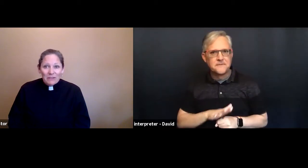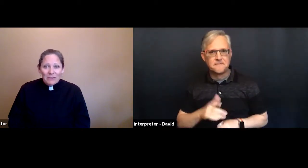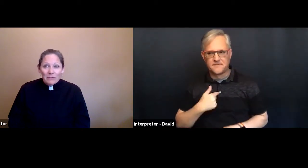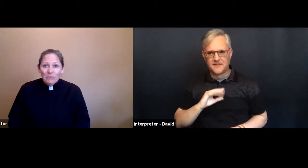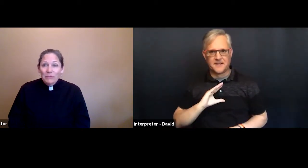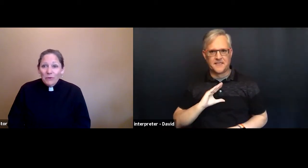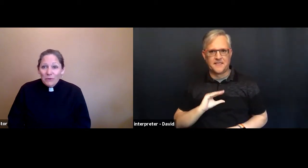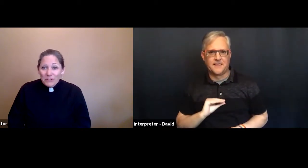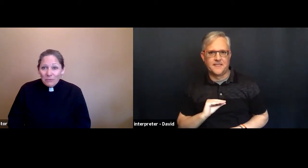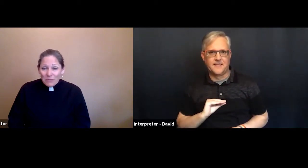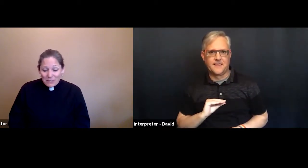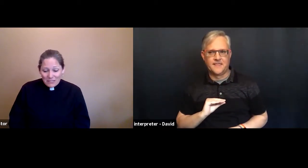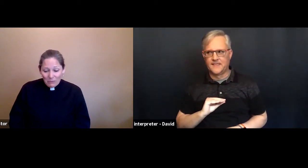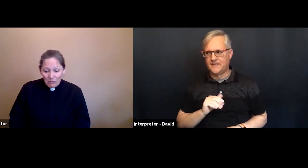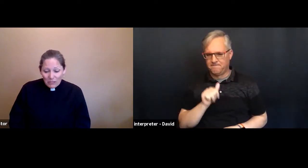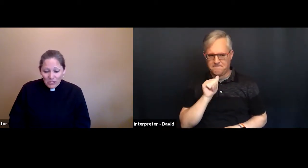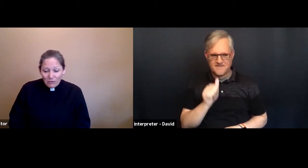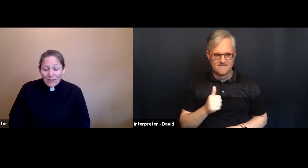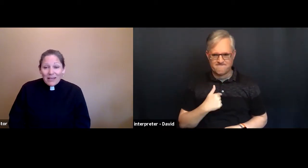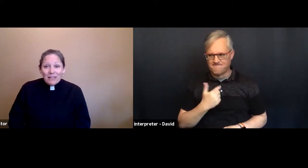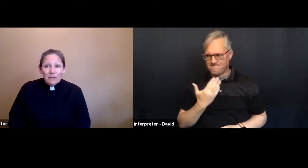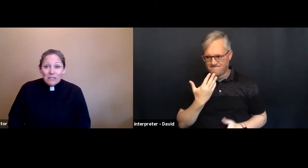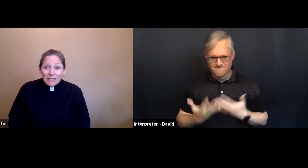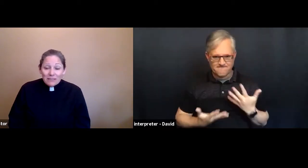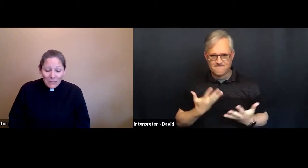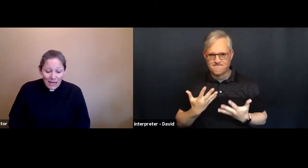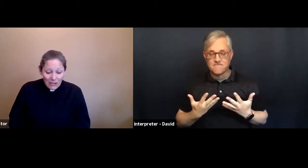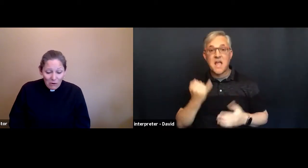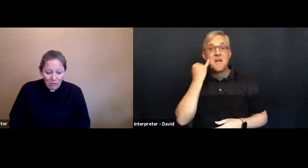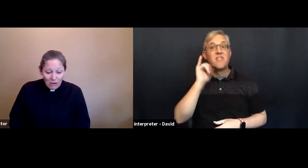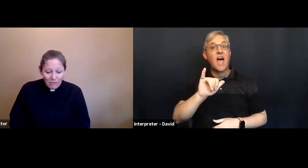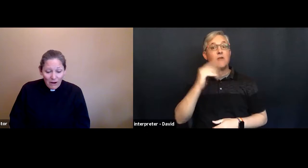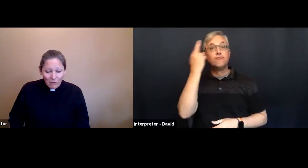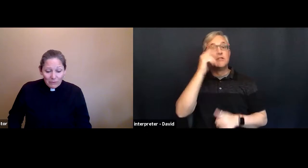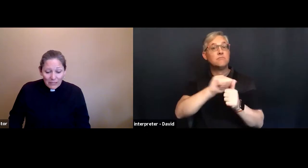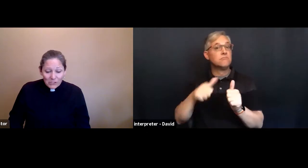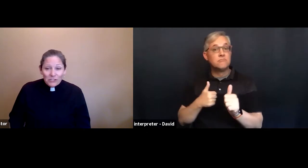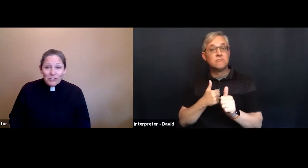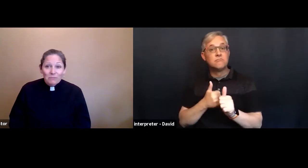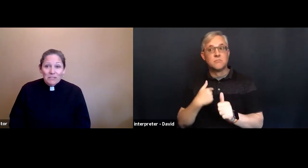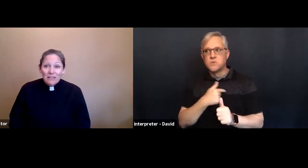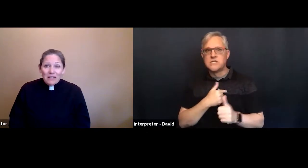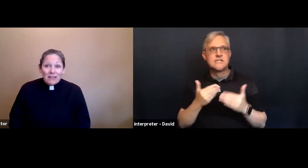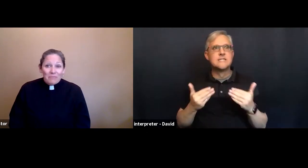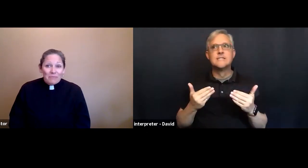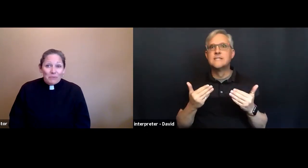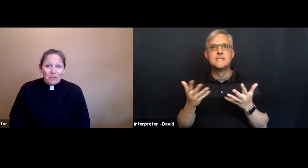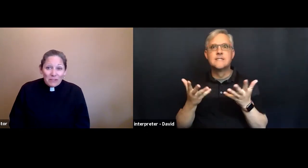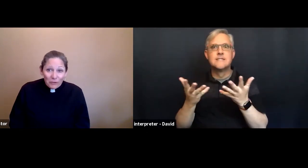When those are the reasons that we reach out. And we tend to let go of our relationships with the